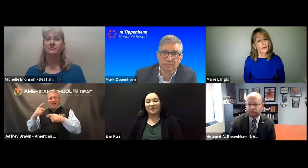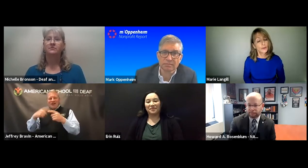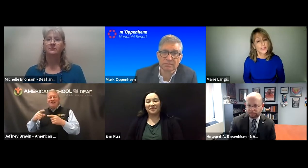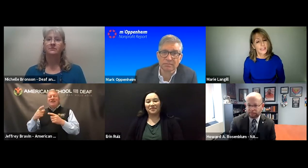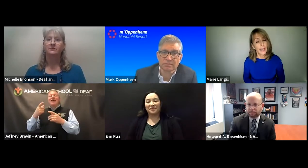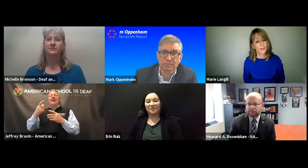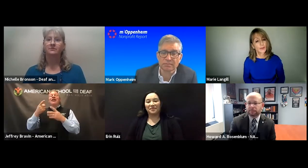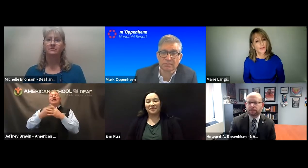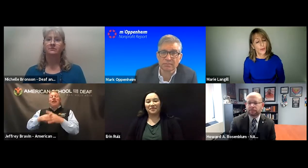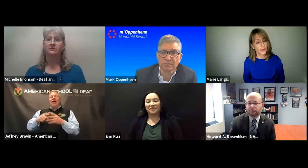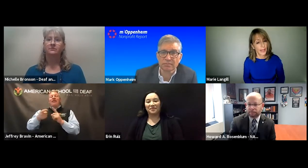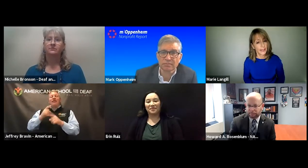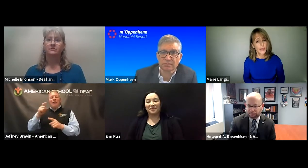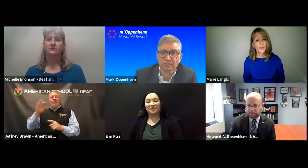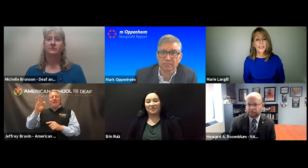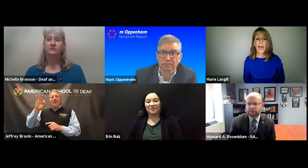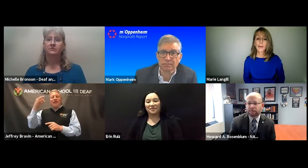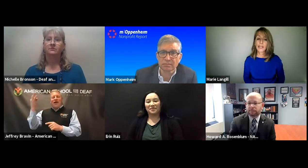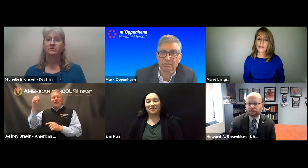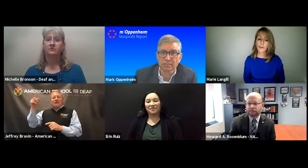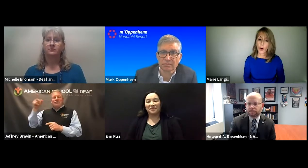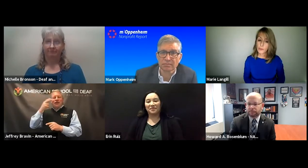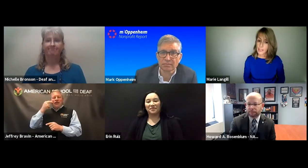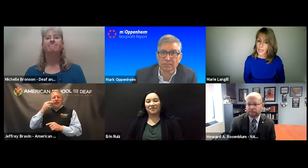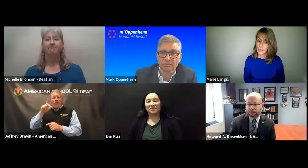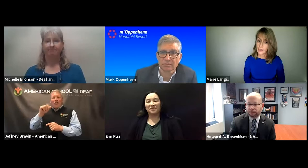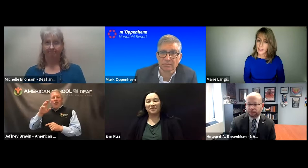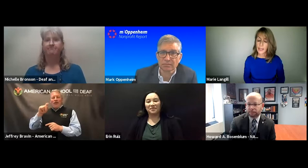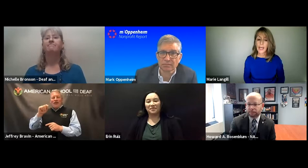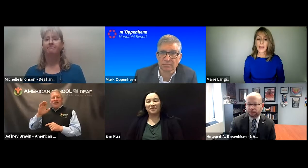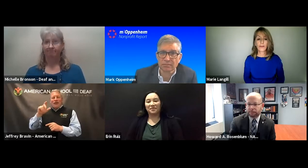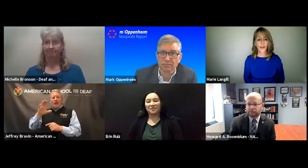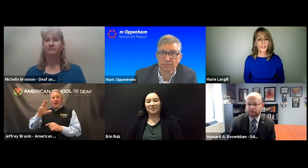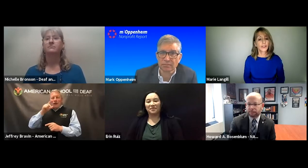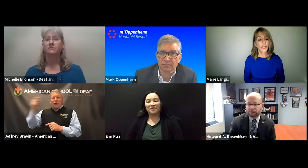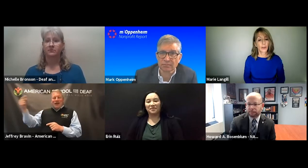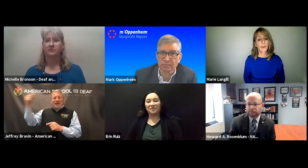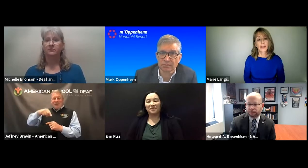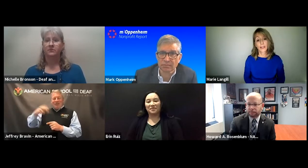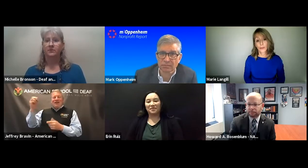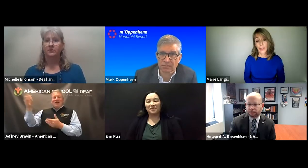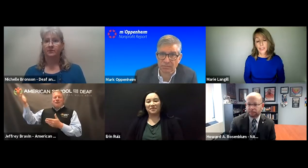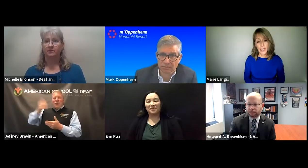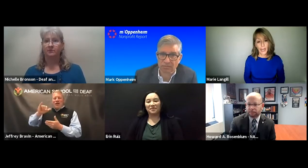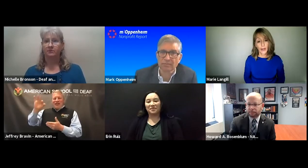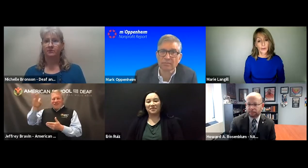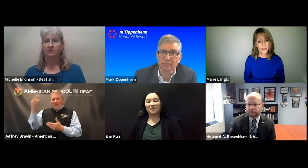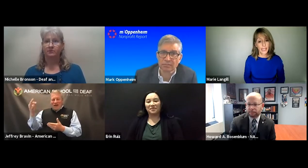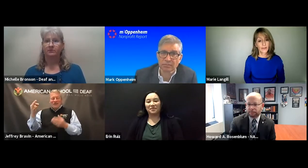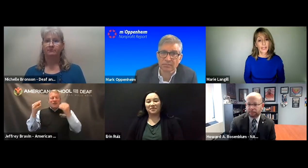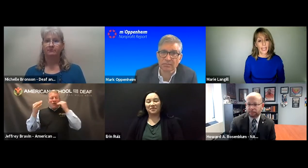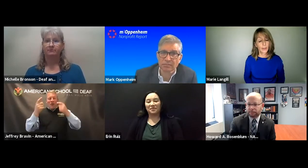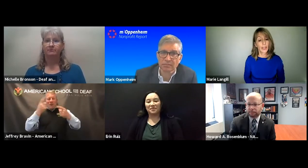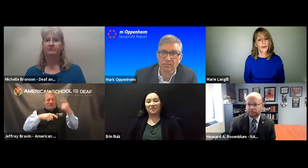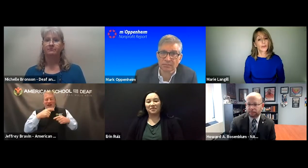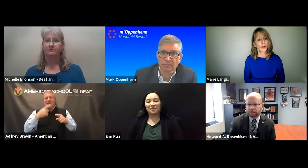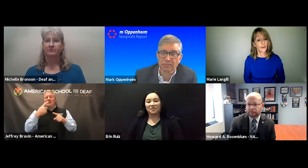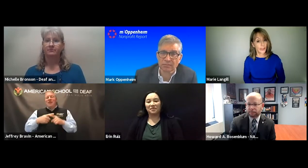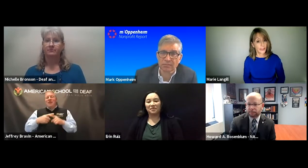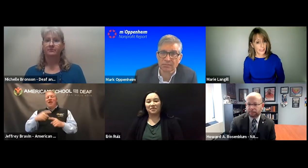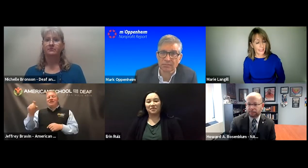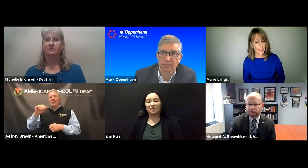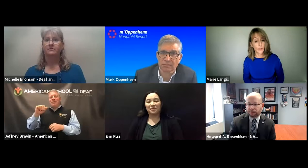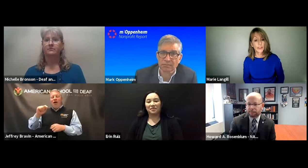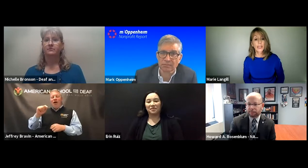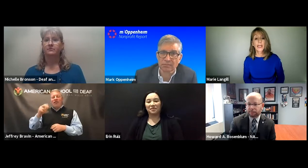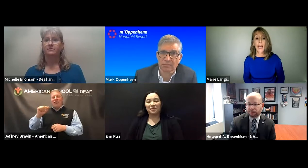But the language was established before that. It was a combination of home sign, and then French, a gentleman by Lorraine Clare, who was deaf, he came here and he brought